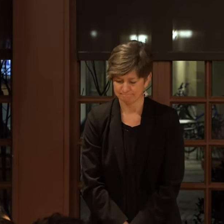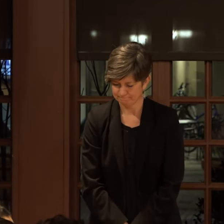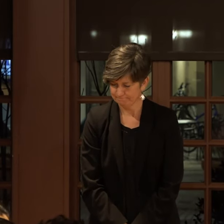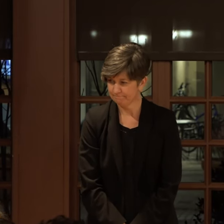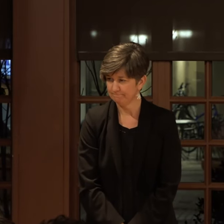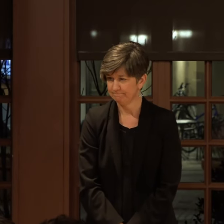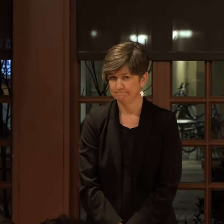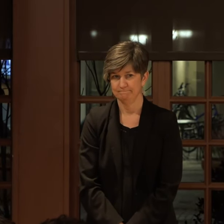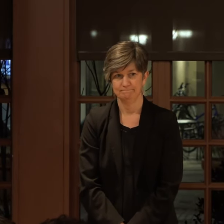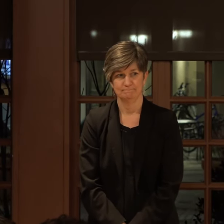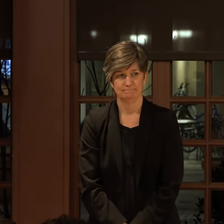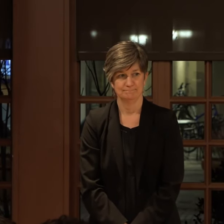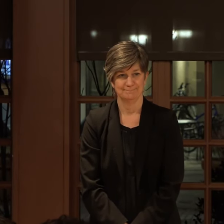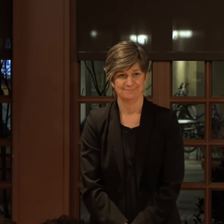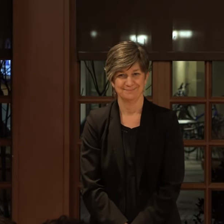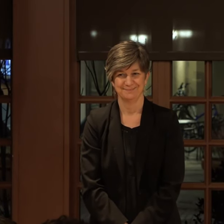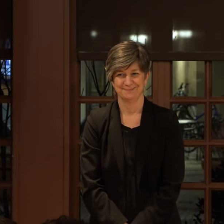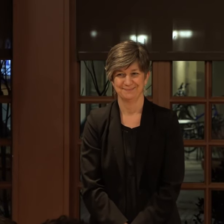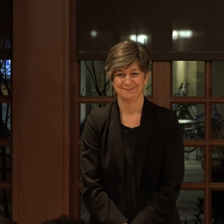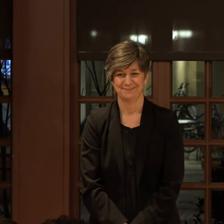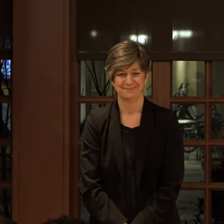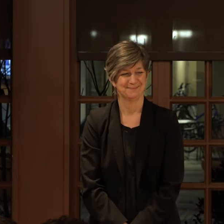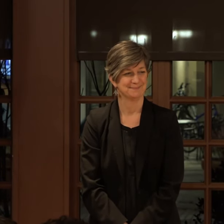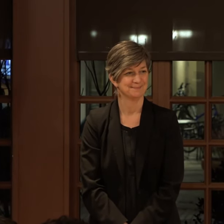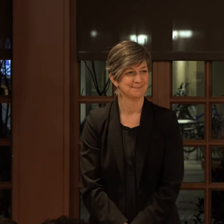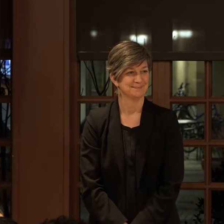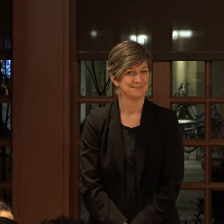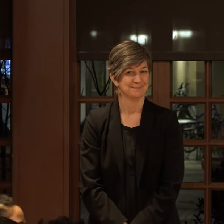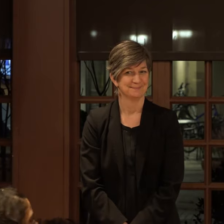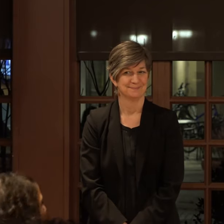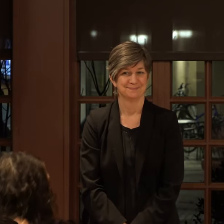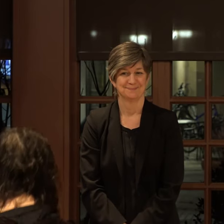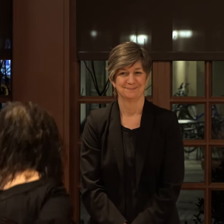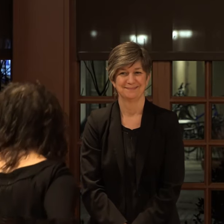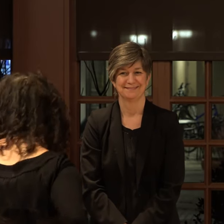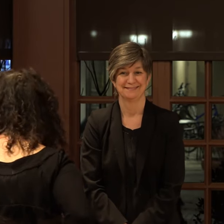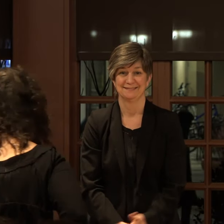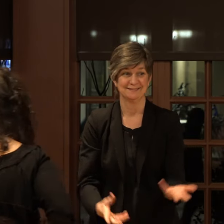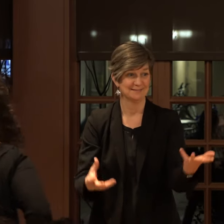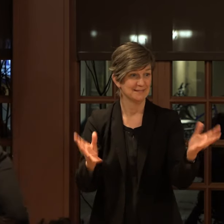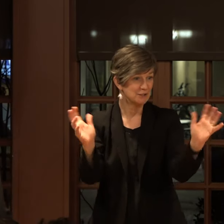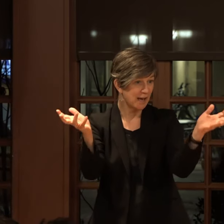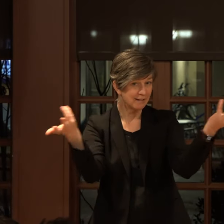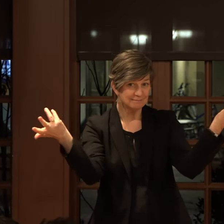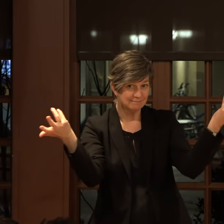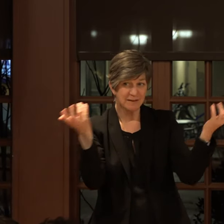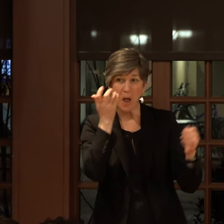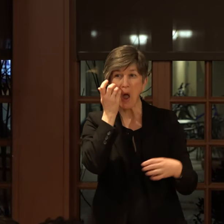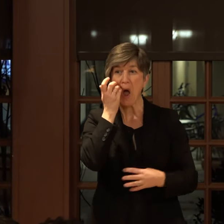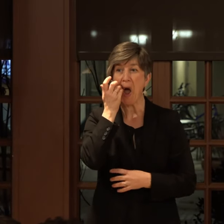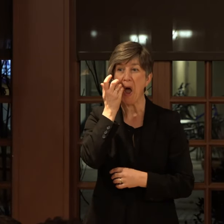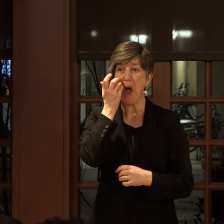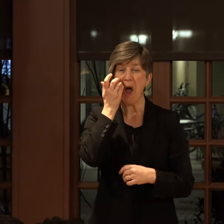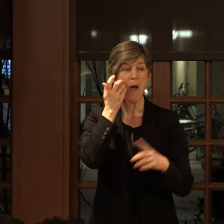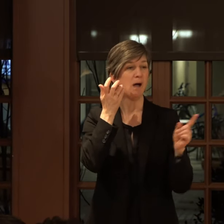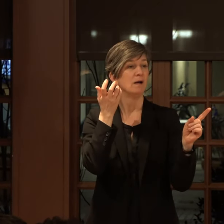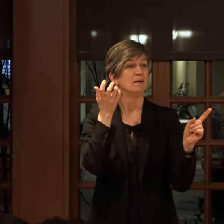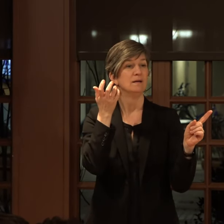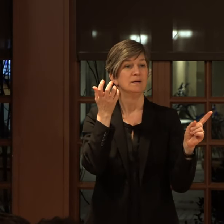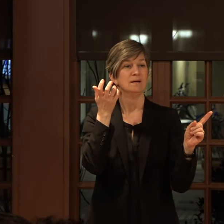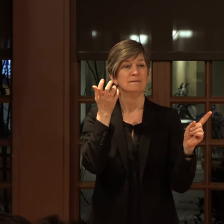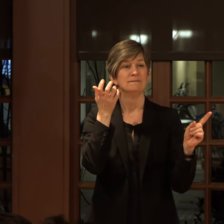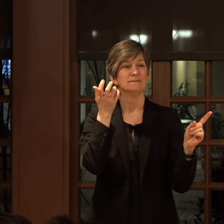all. Thank